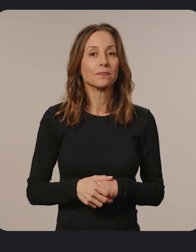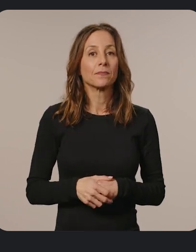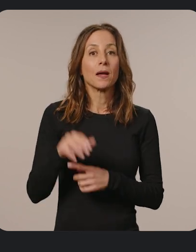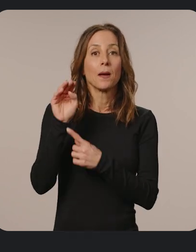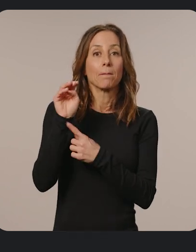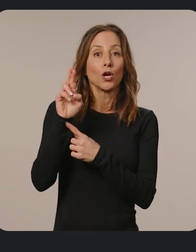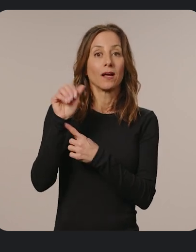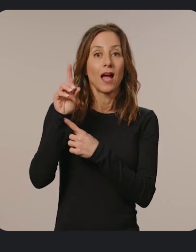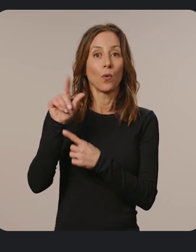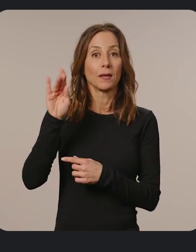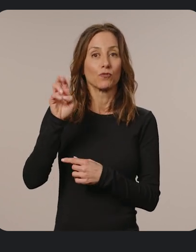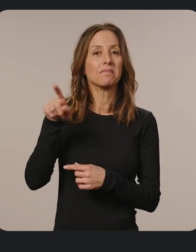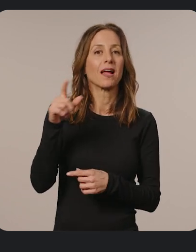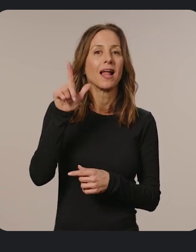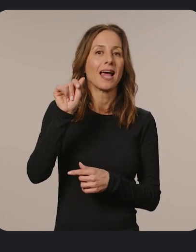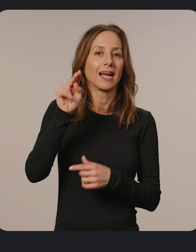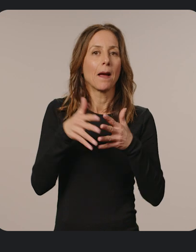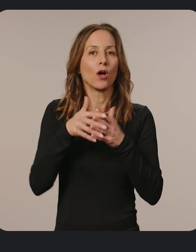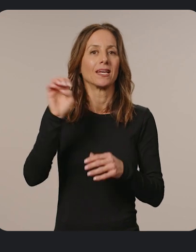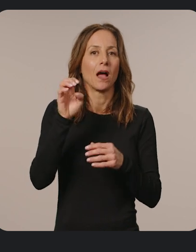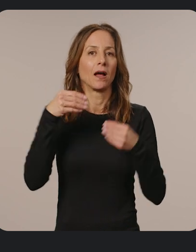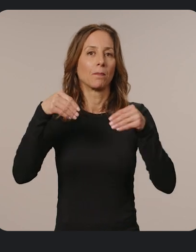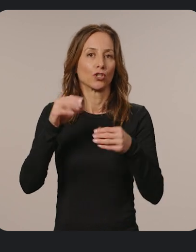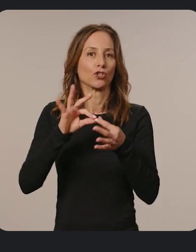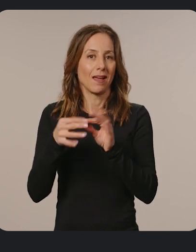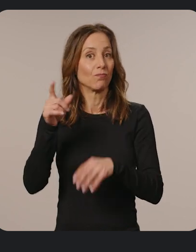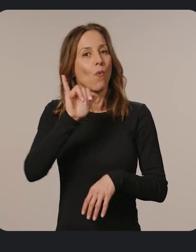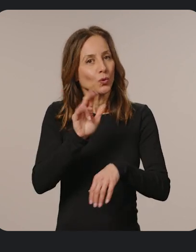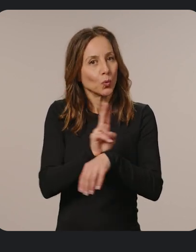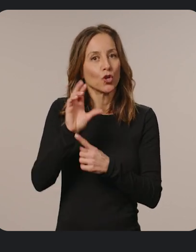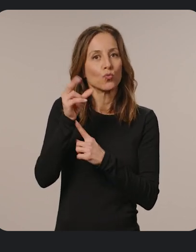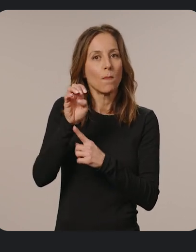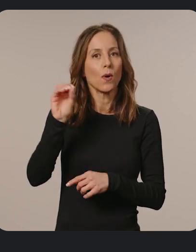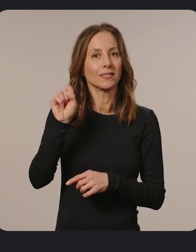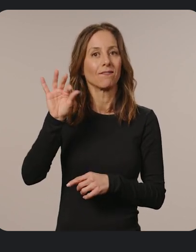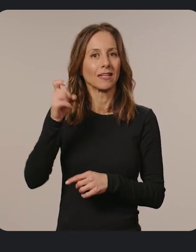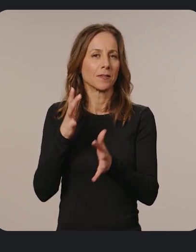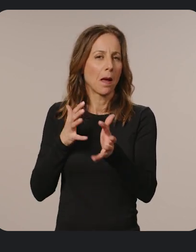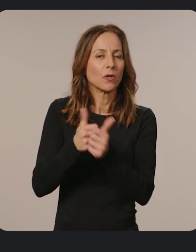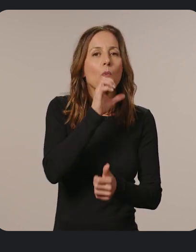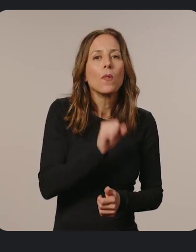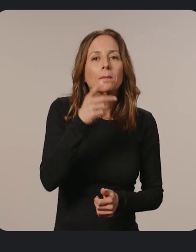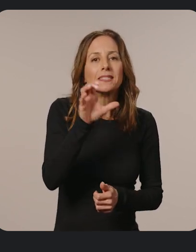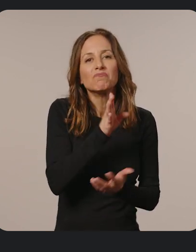a Latin American e-commerce chain, also used Chrome OS Flex to update old PCs across its contact centers